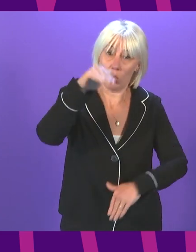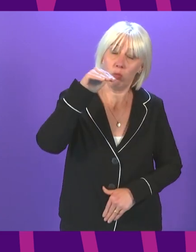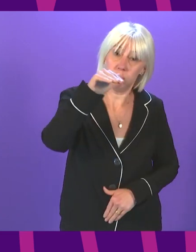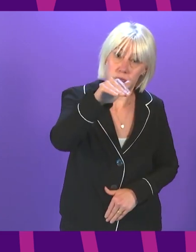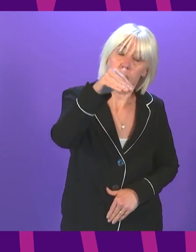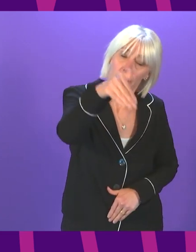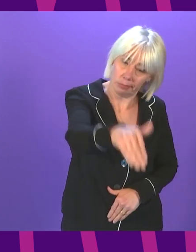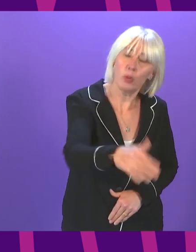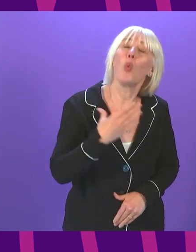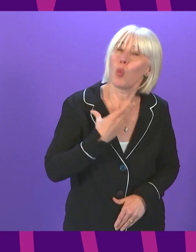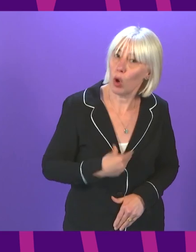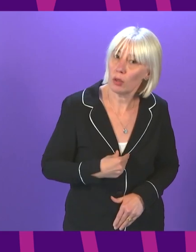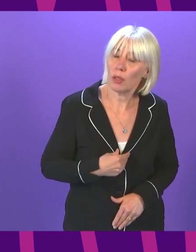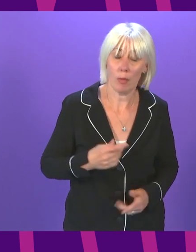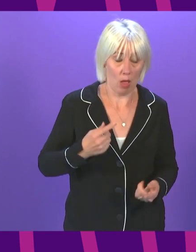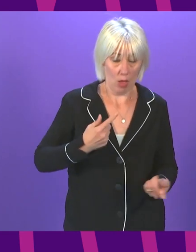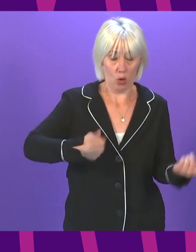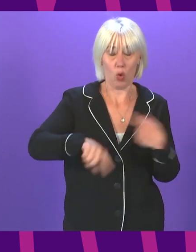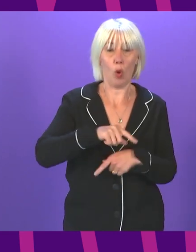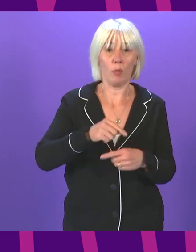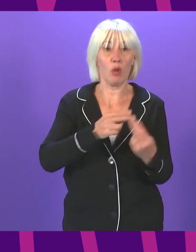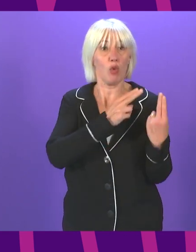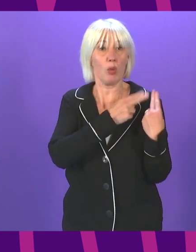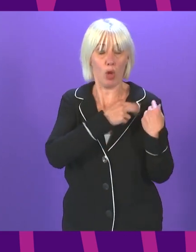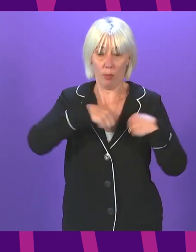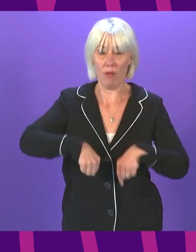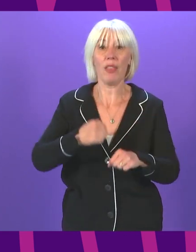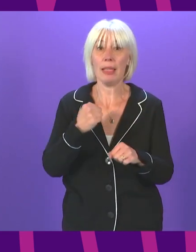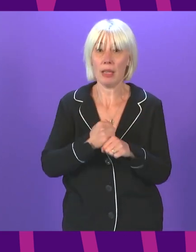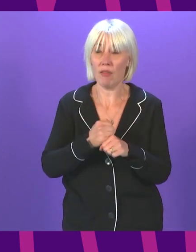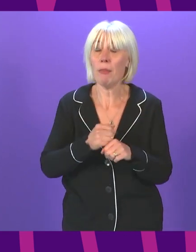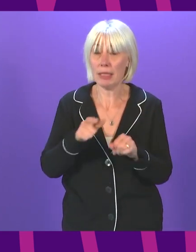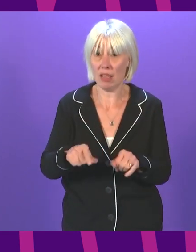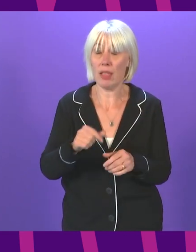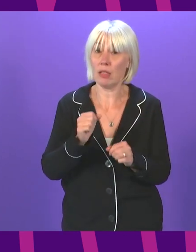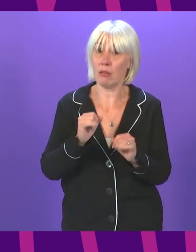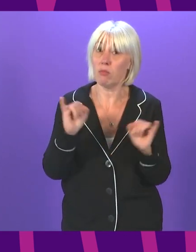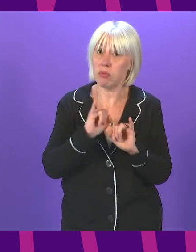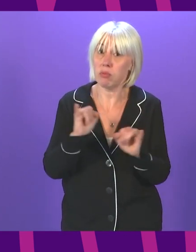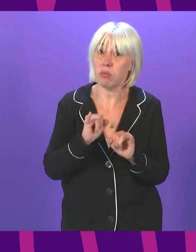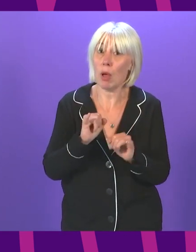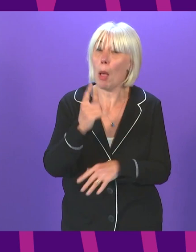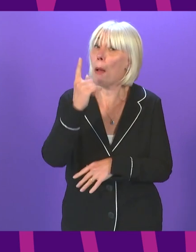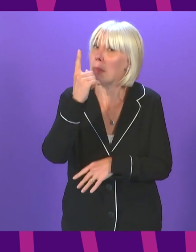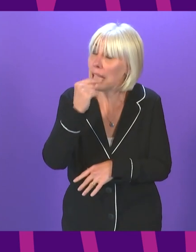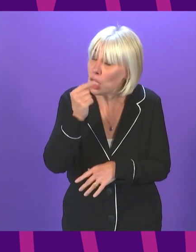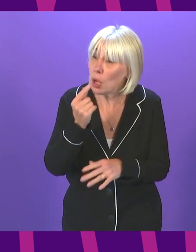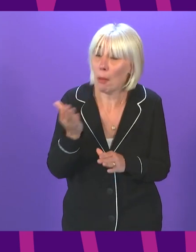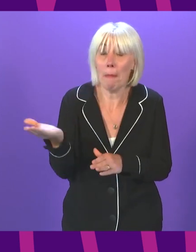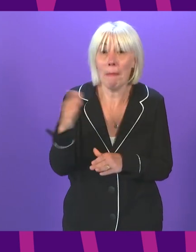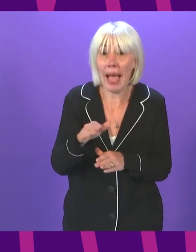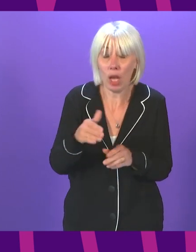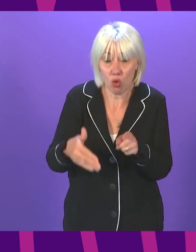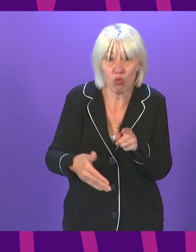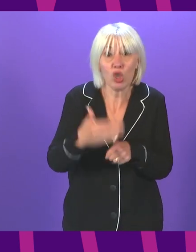responsible for any government in the face of this virus and the harm it can still do to rule out reintroducing any restrictions. Indeed, in